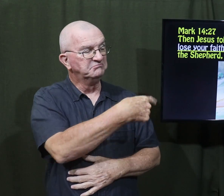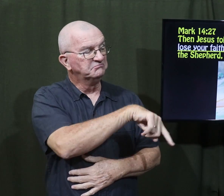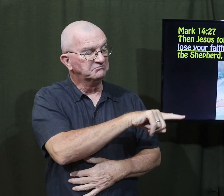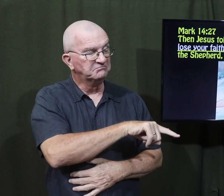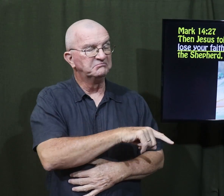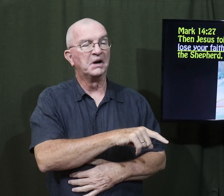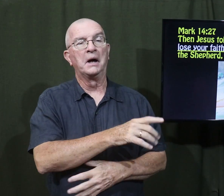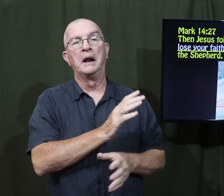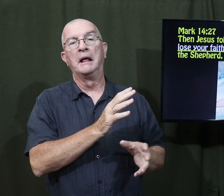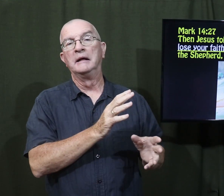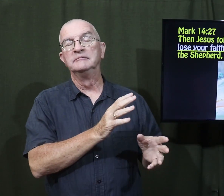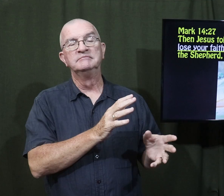Jesus is telling them,